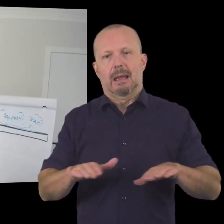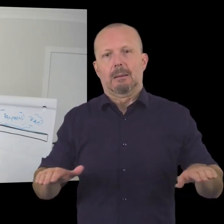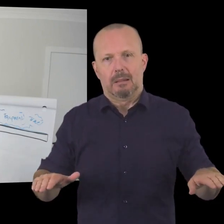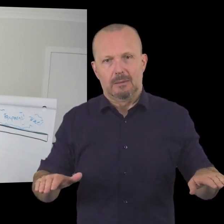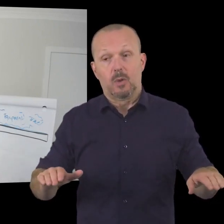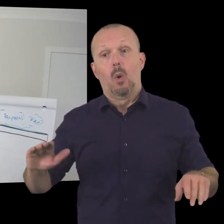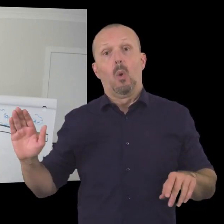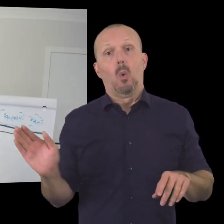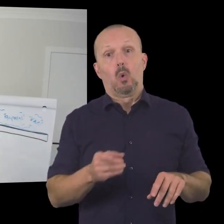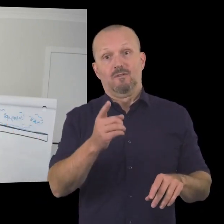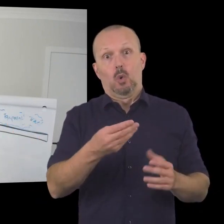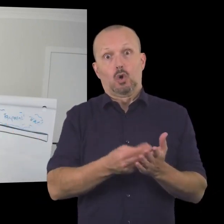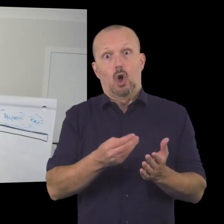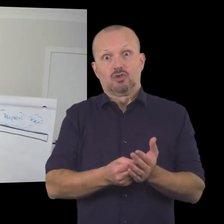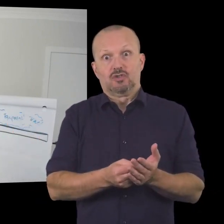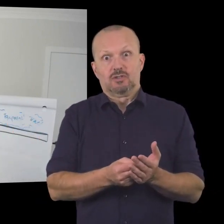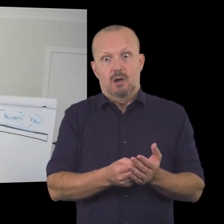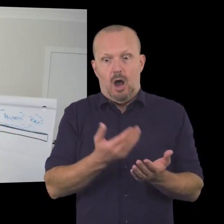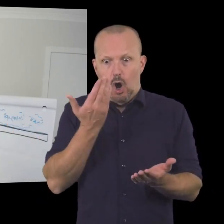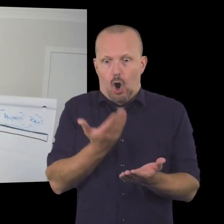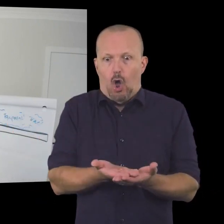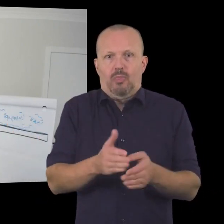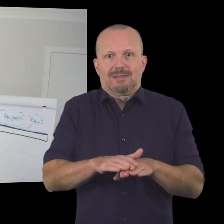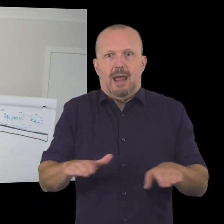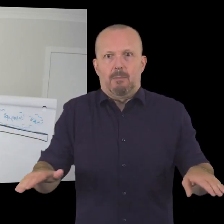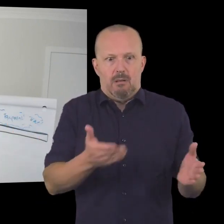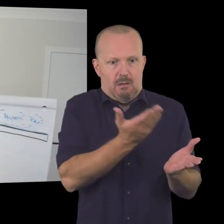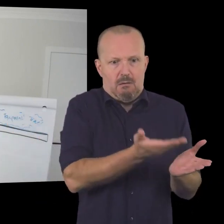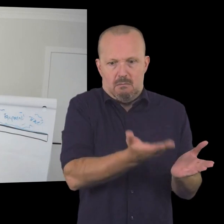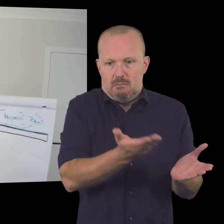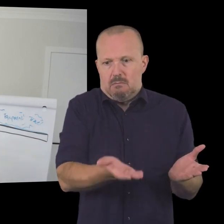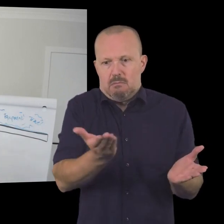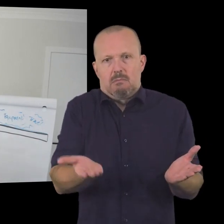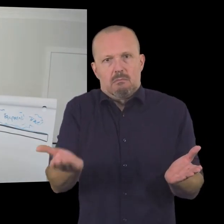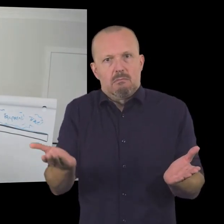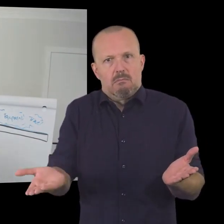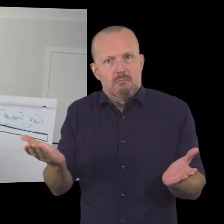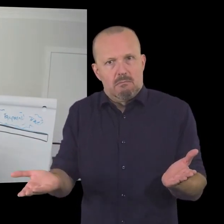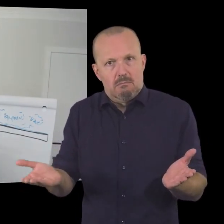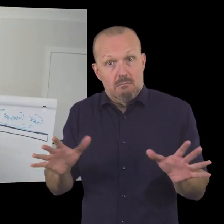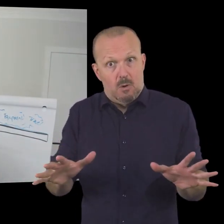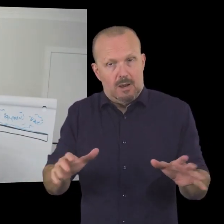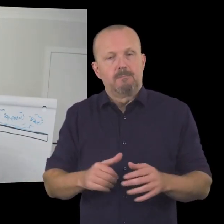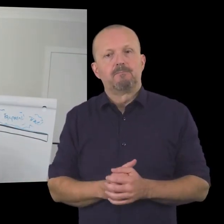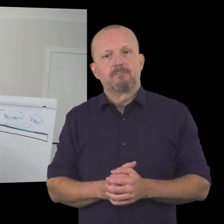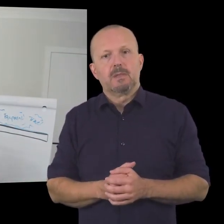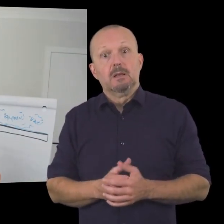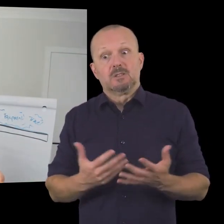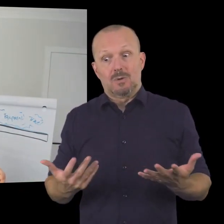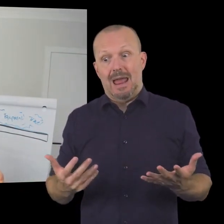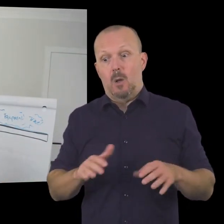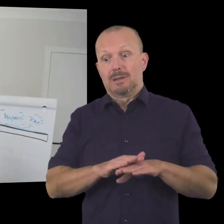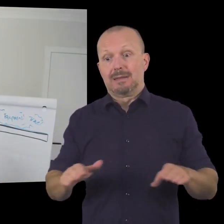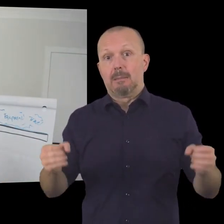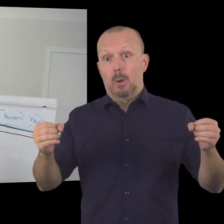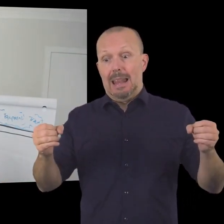all of your costs are sitting on top of the table as it were so now i want you to think about uh income